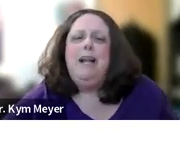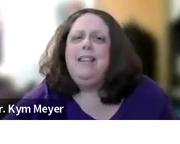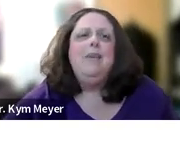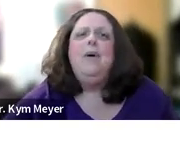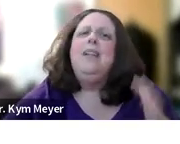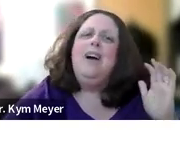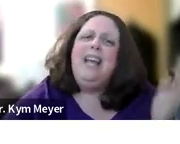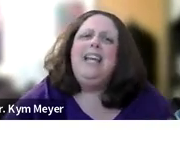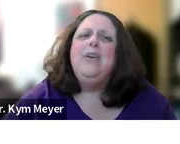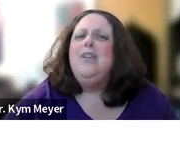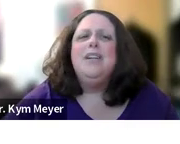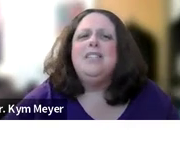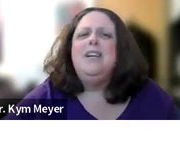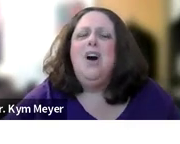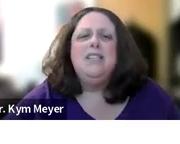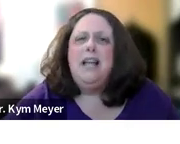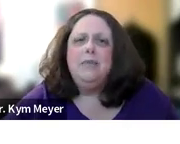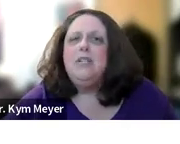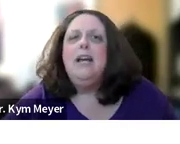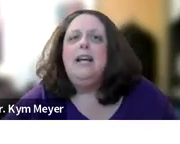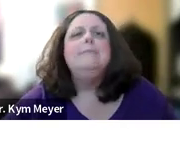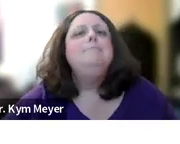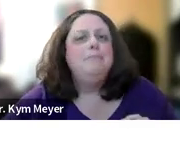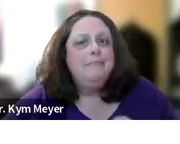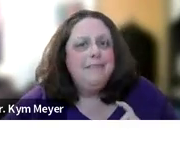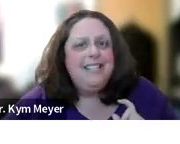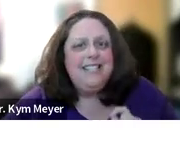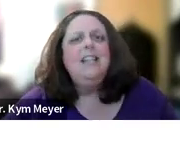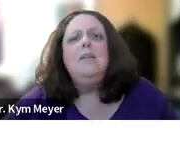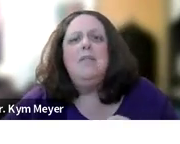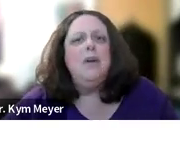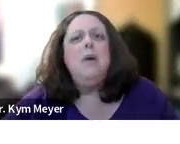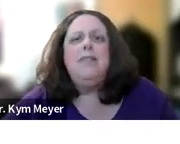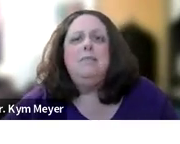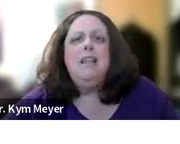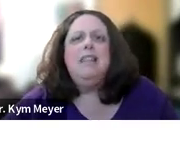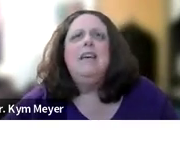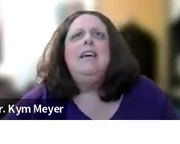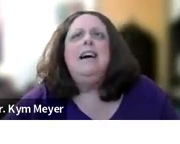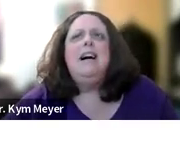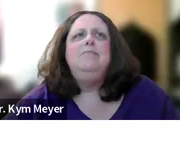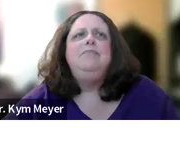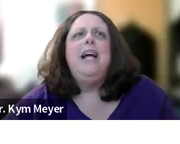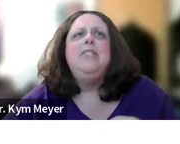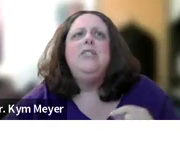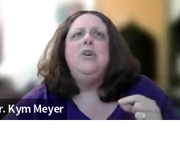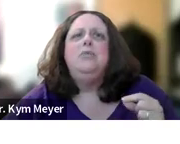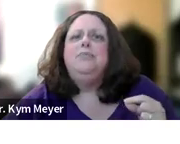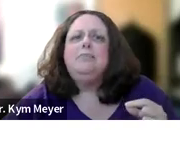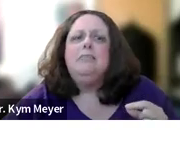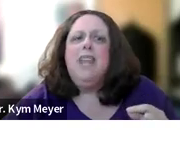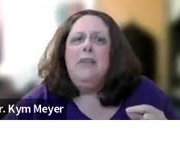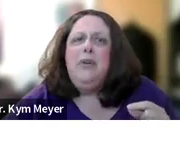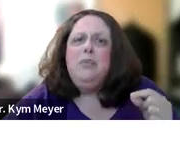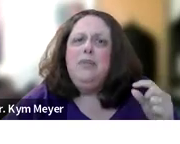they might think, well, yeah, hearing loss causes language delays. It's still a very prevalent myth. Um, and so